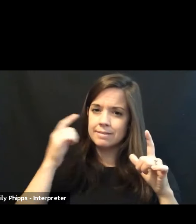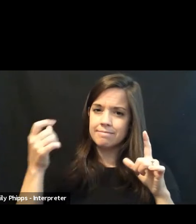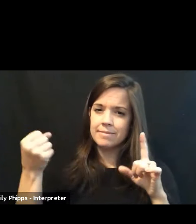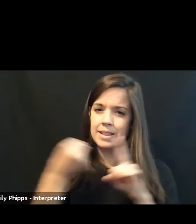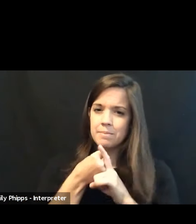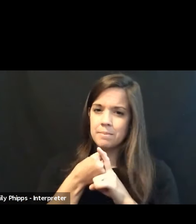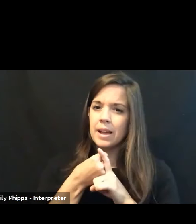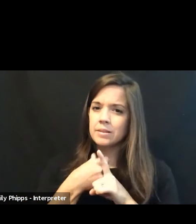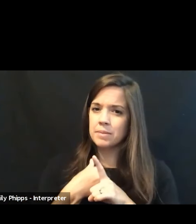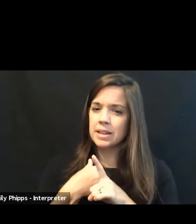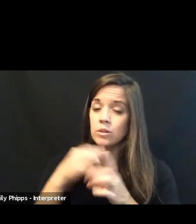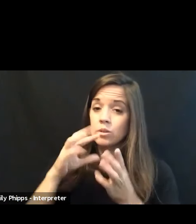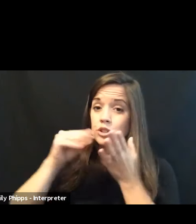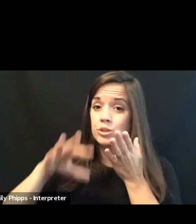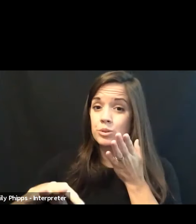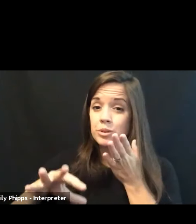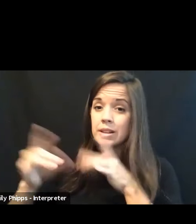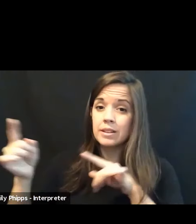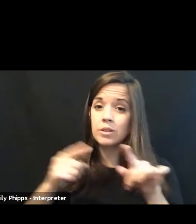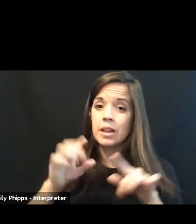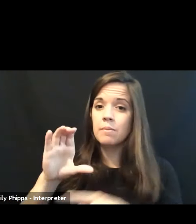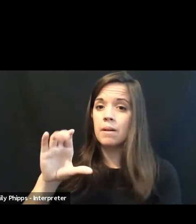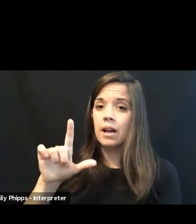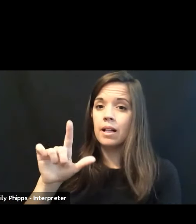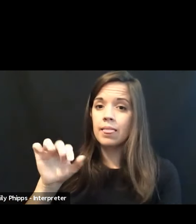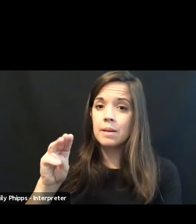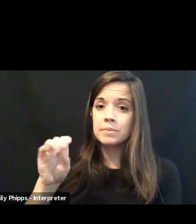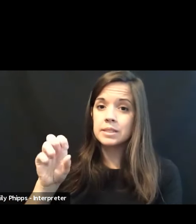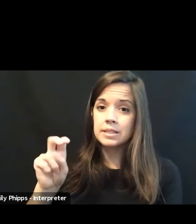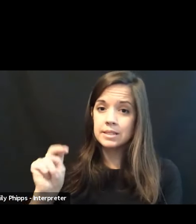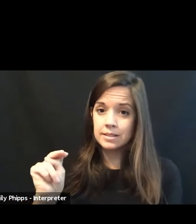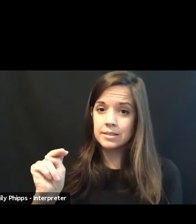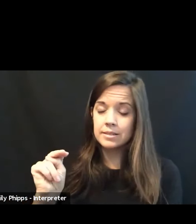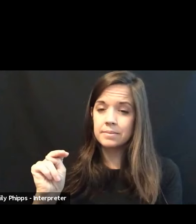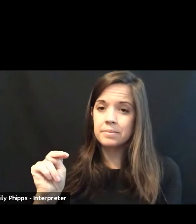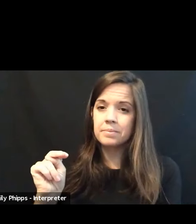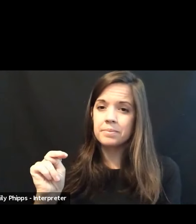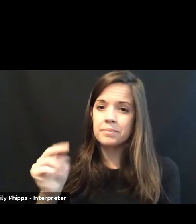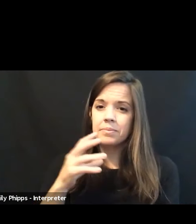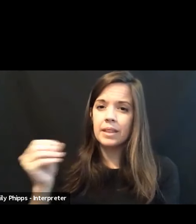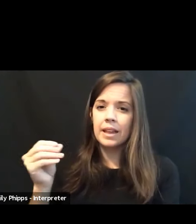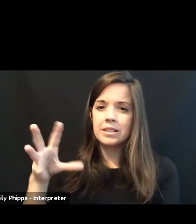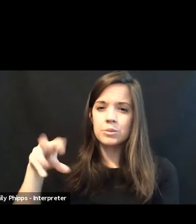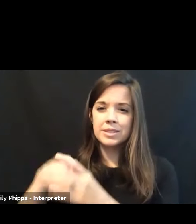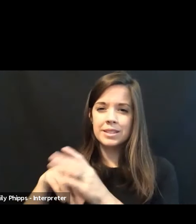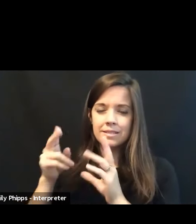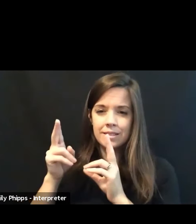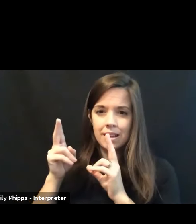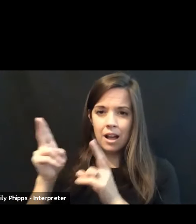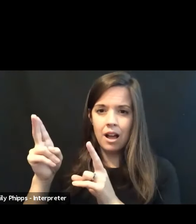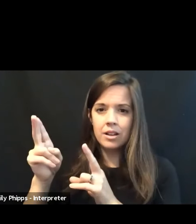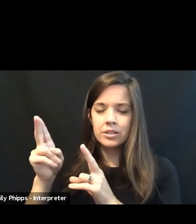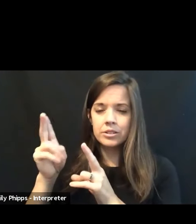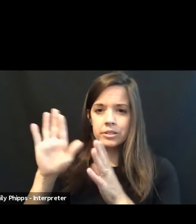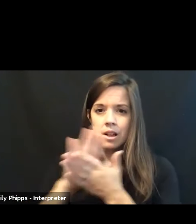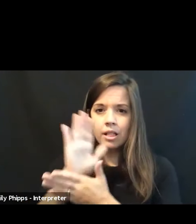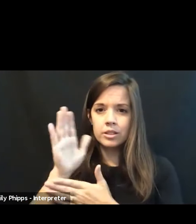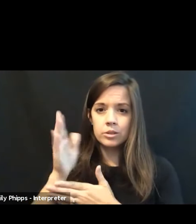to Clemson and who was doing was in the Honors College and was giving a presentation